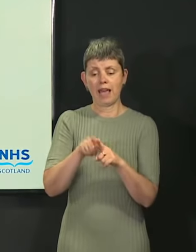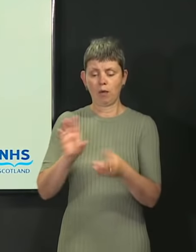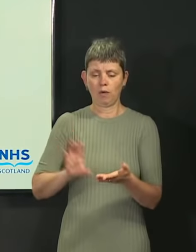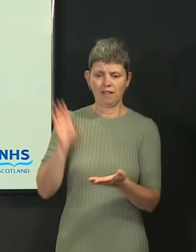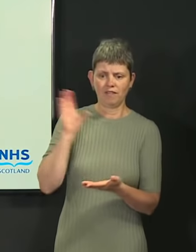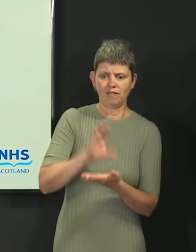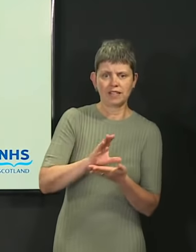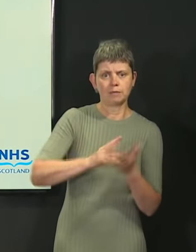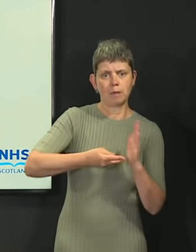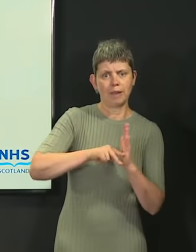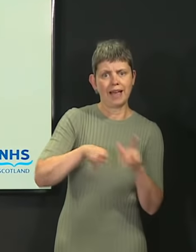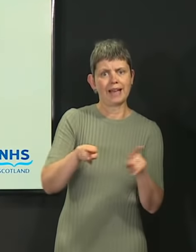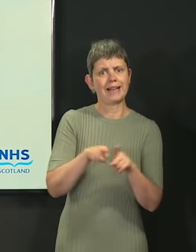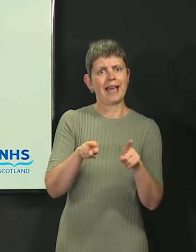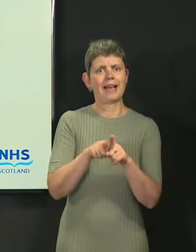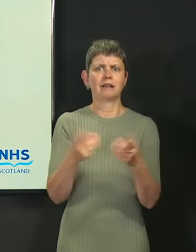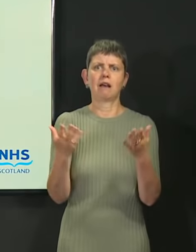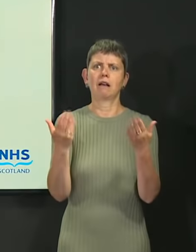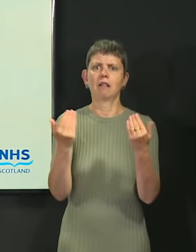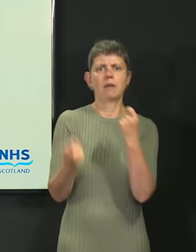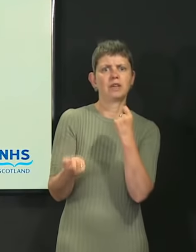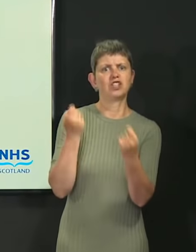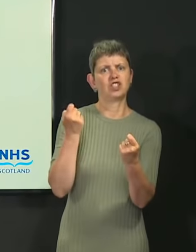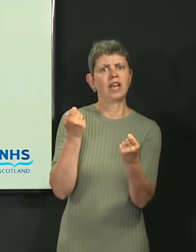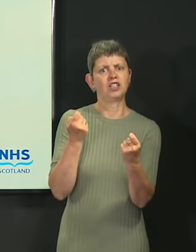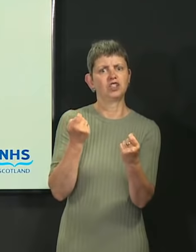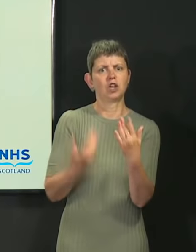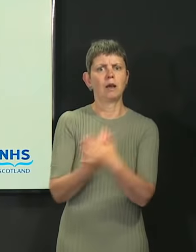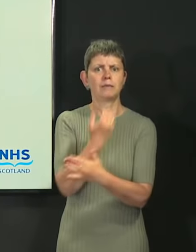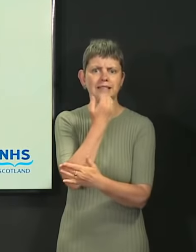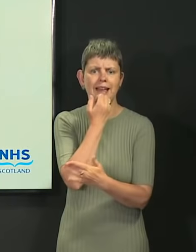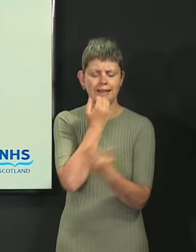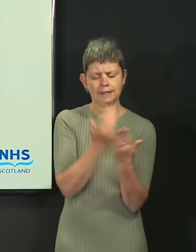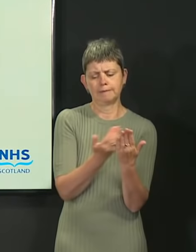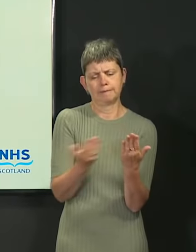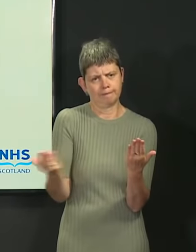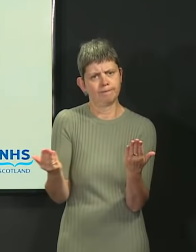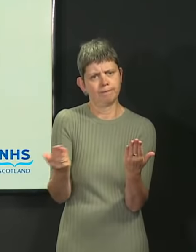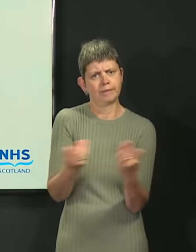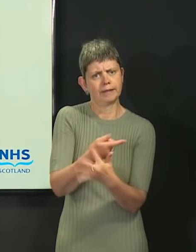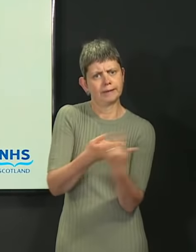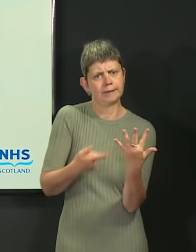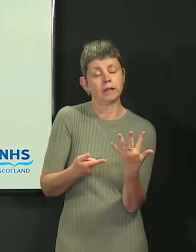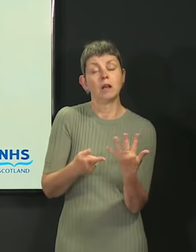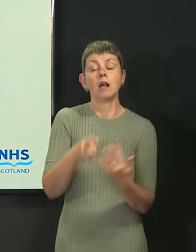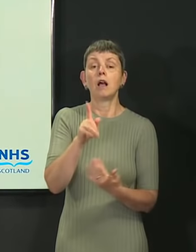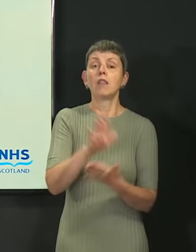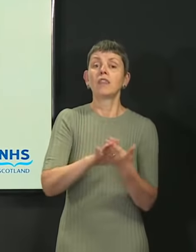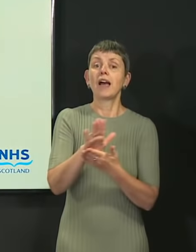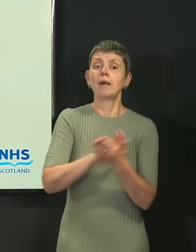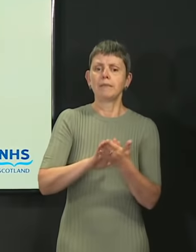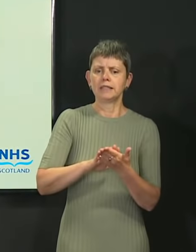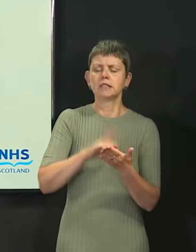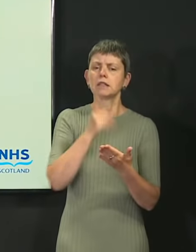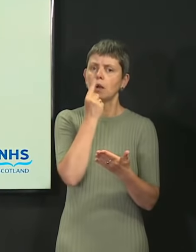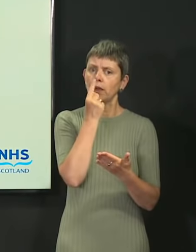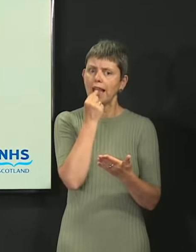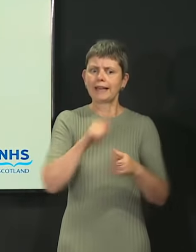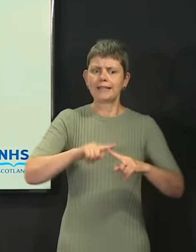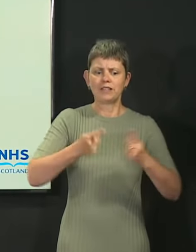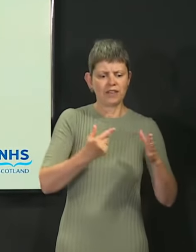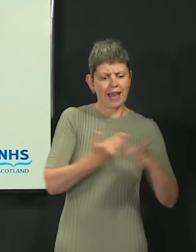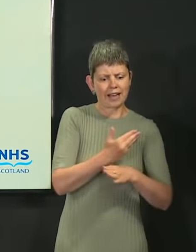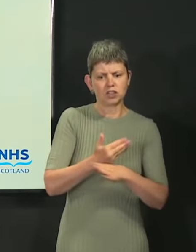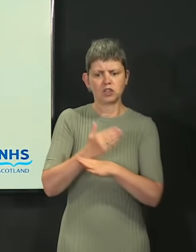Climate Change Plan update. And these will provide us with further opportunities to take a range of actions to help support our economic